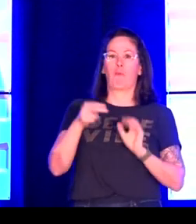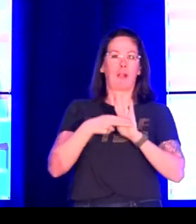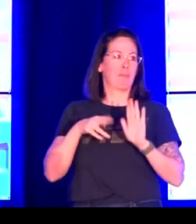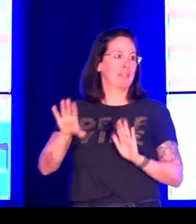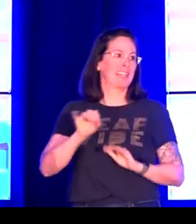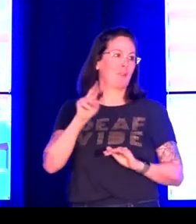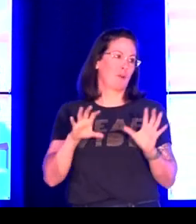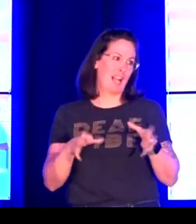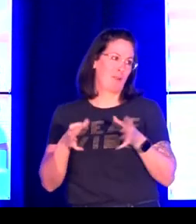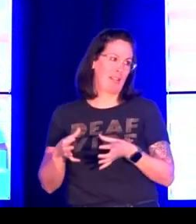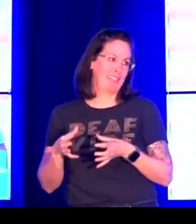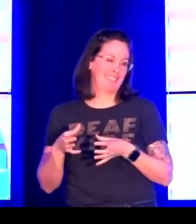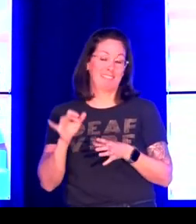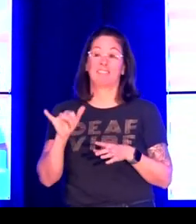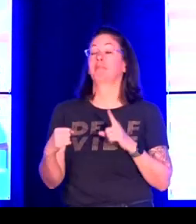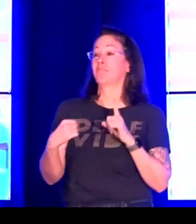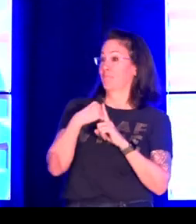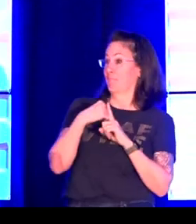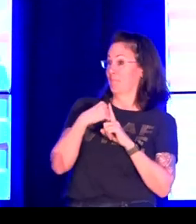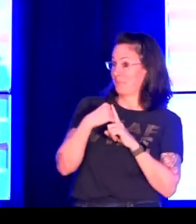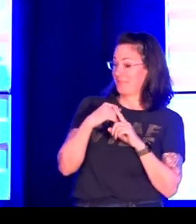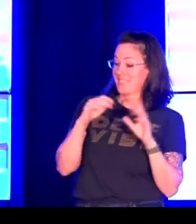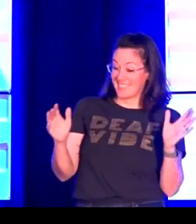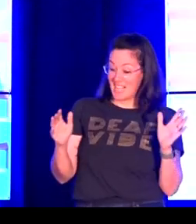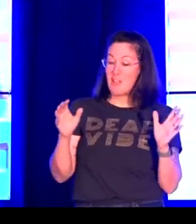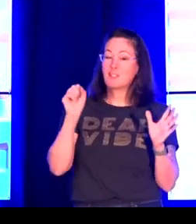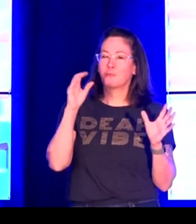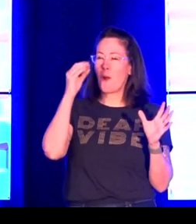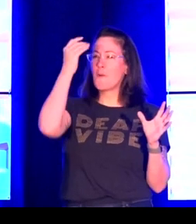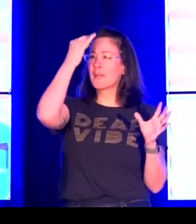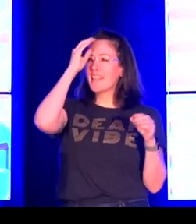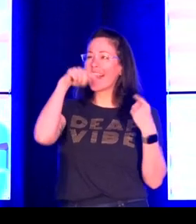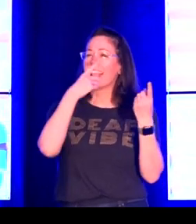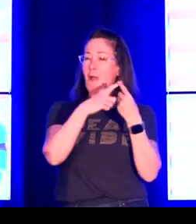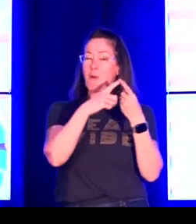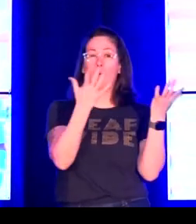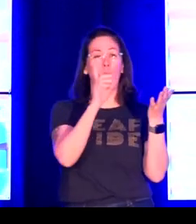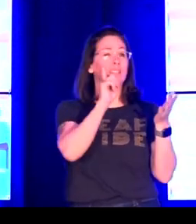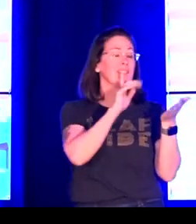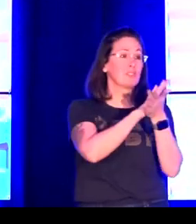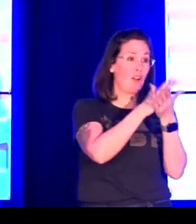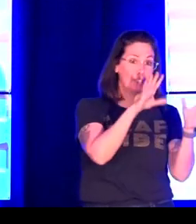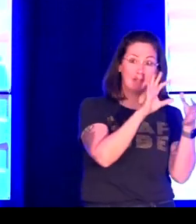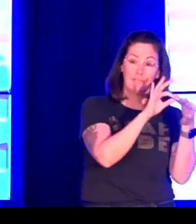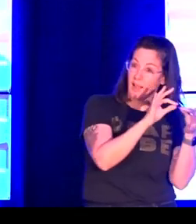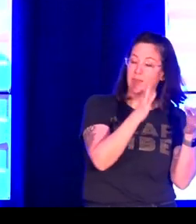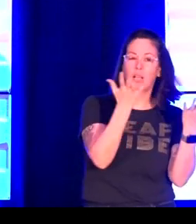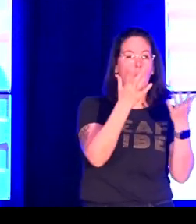is his sign name. And so he claimed his own label for himself, rather than the category I was trying to provide.